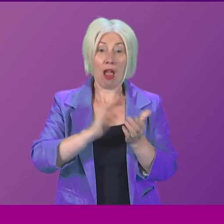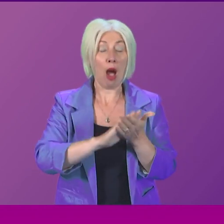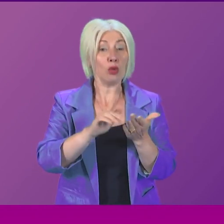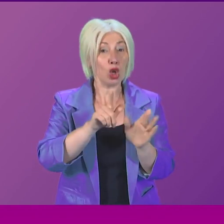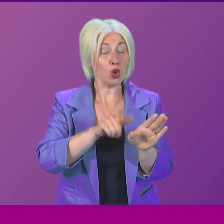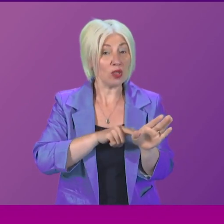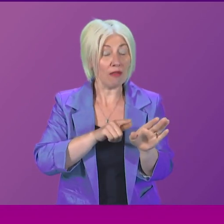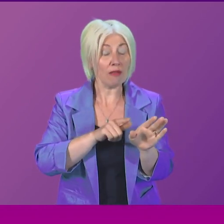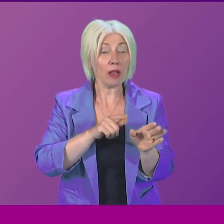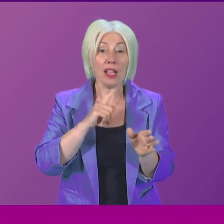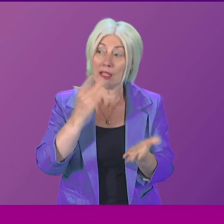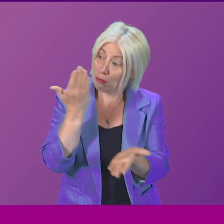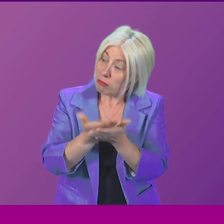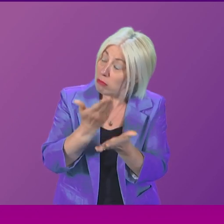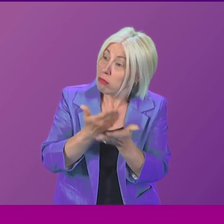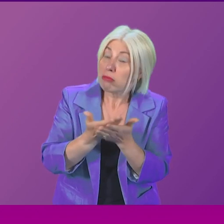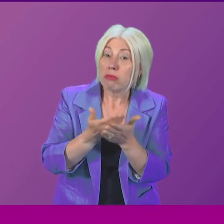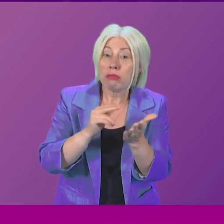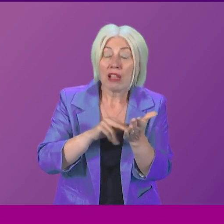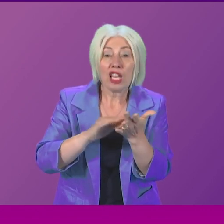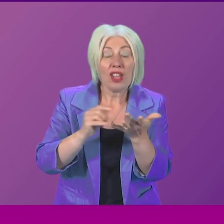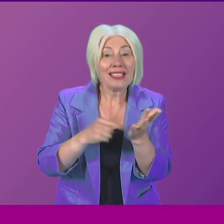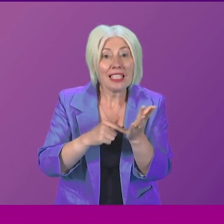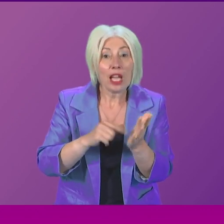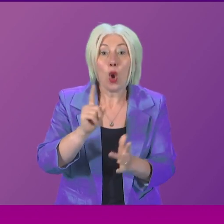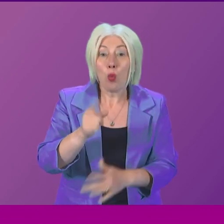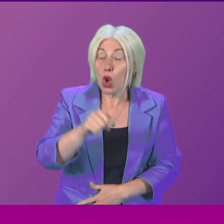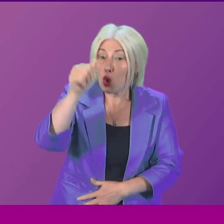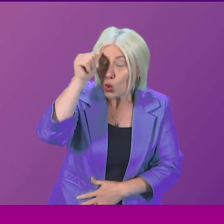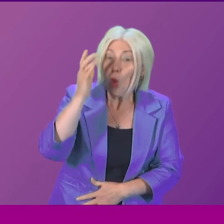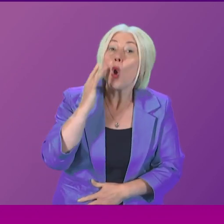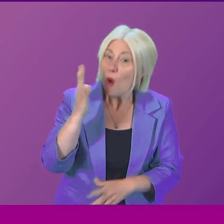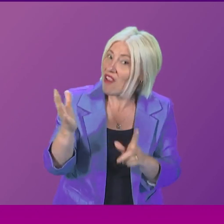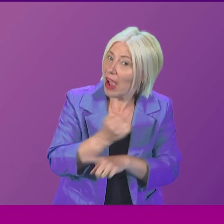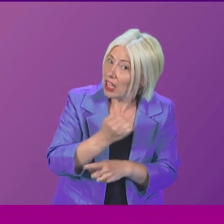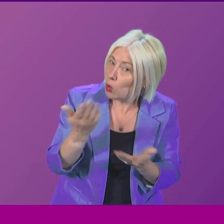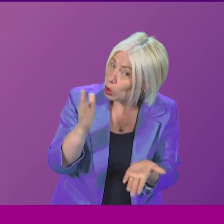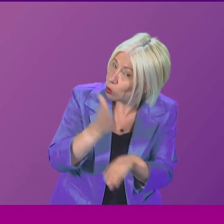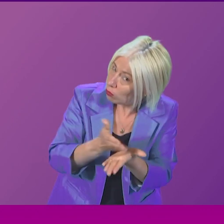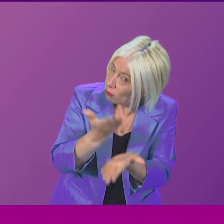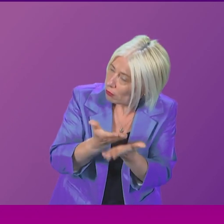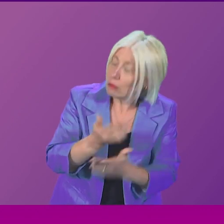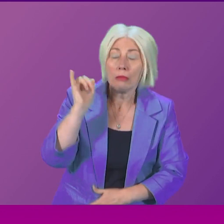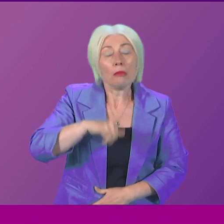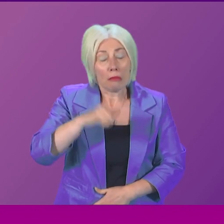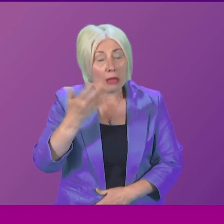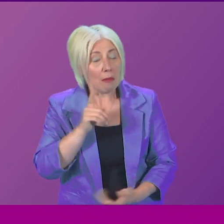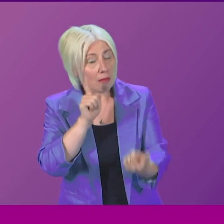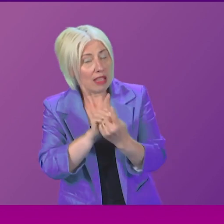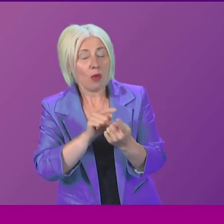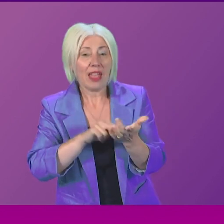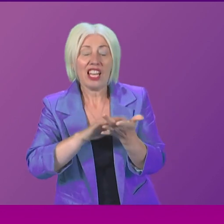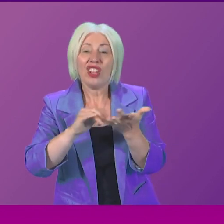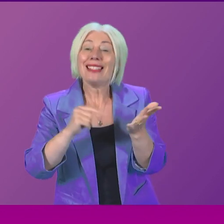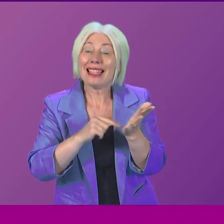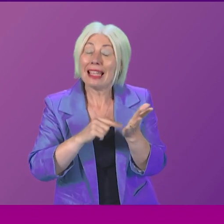to know from NHS Tayside what they knew and when they knew it? First Minister. Yes, I had a range of conversations with NHS Tayside,